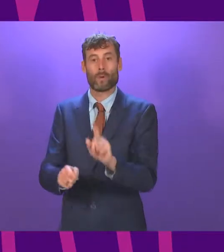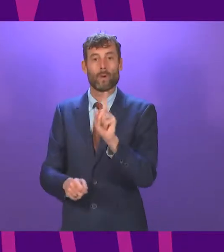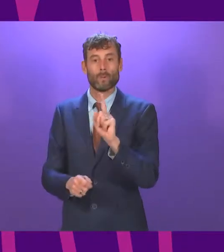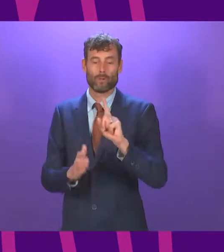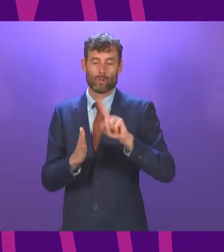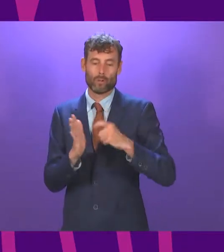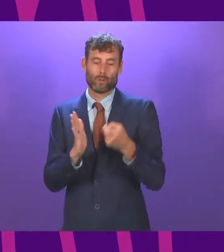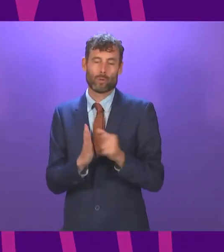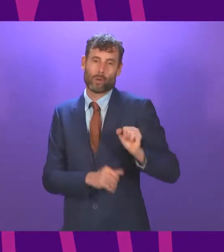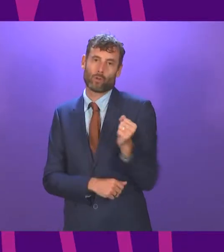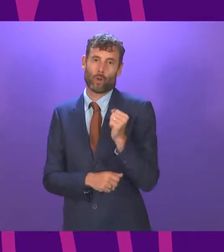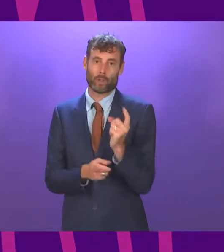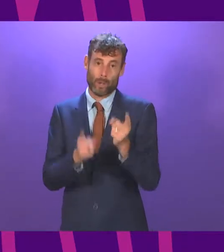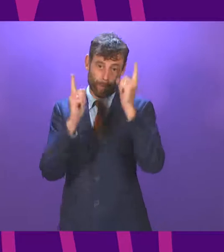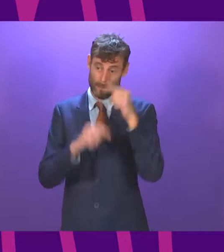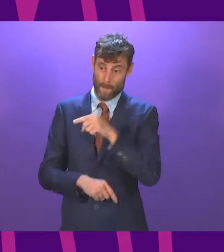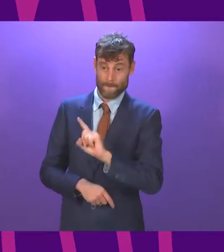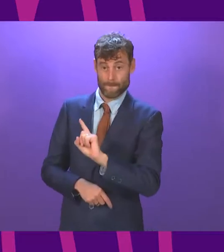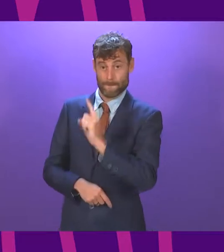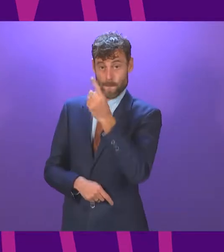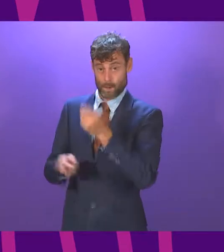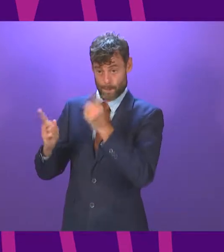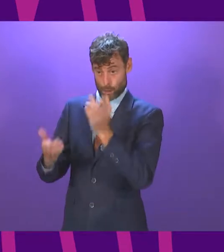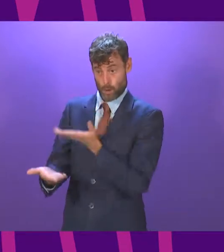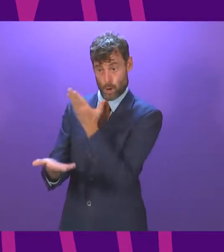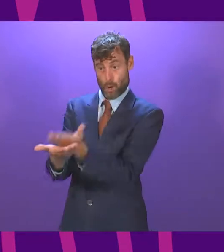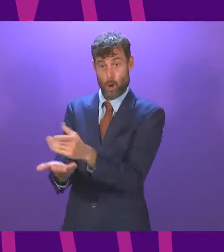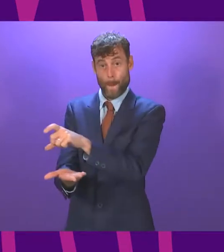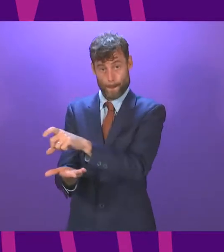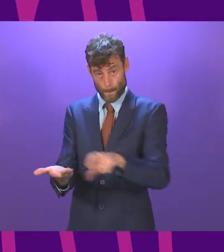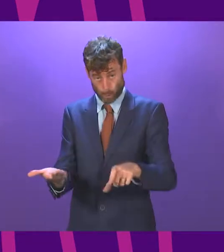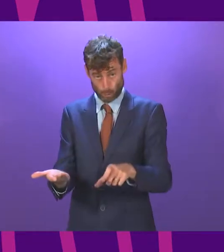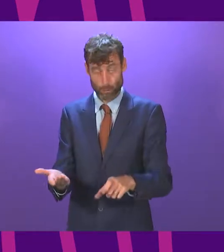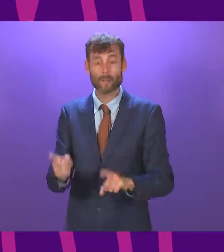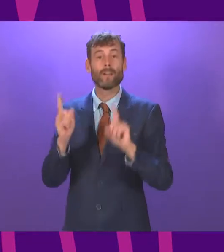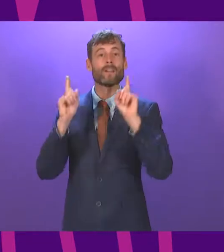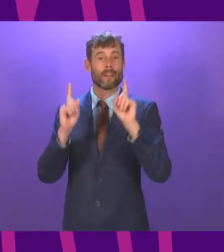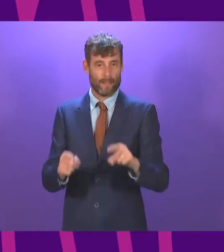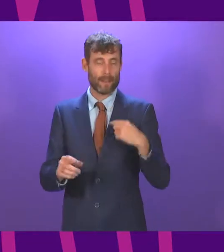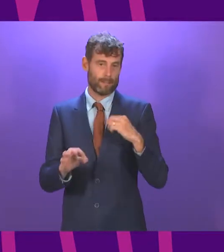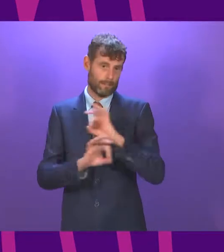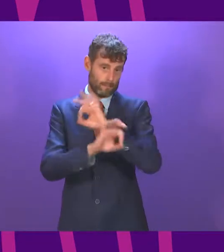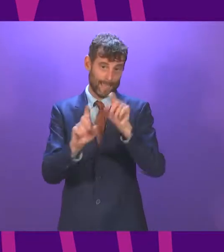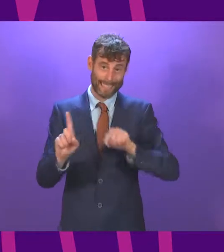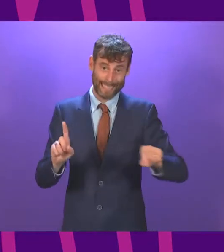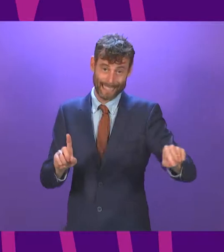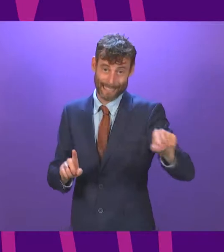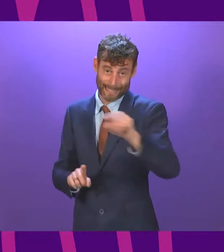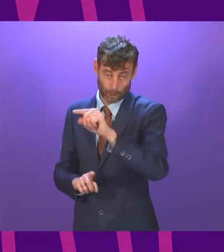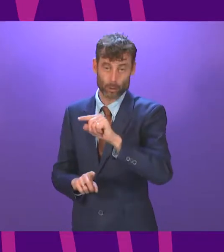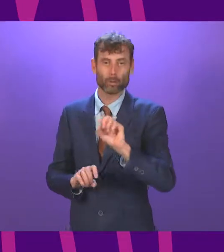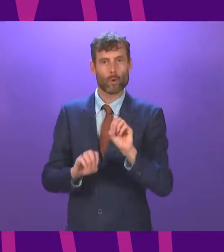Ministers. I shall invite the First Minister to move the motion. I then intend to invite each party to make a short